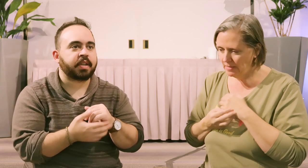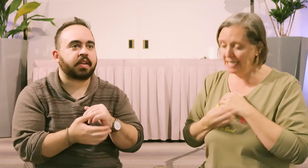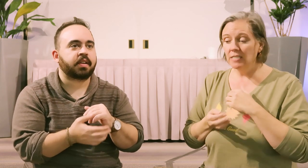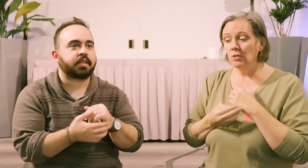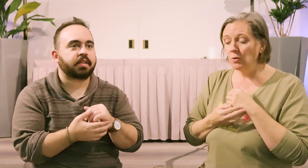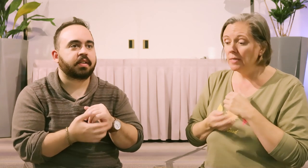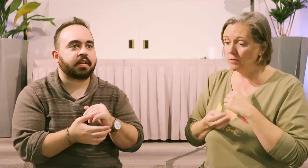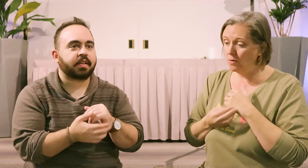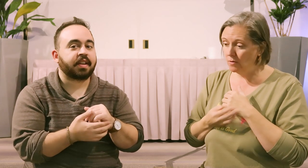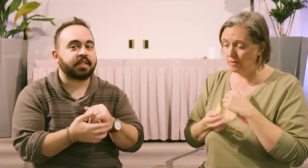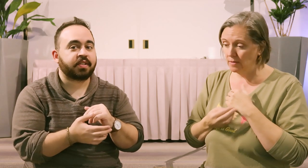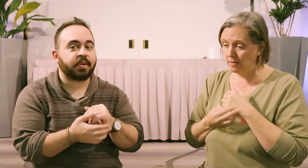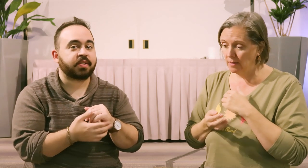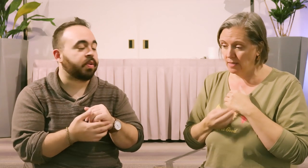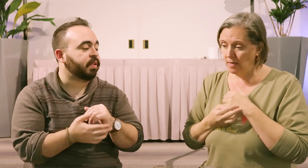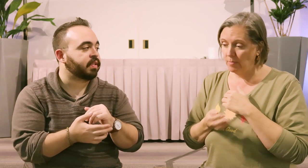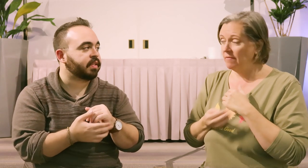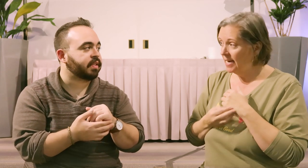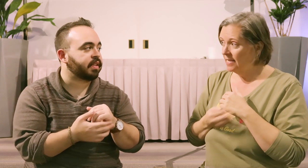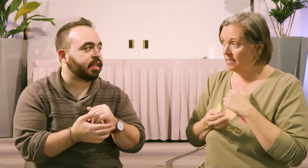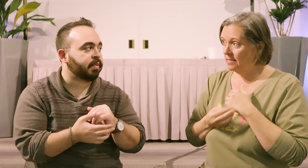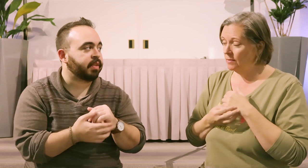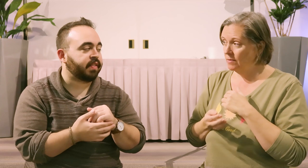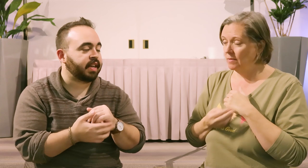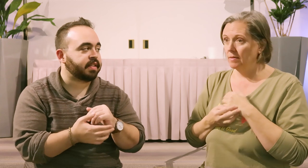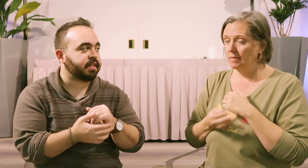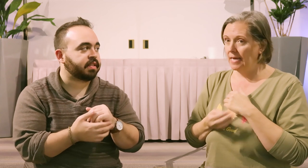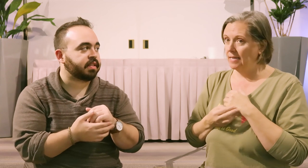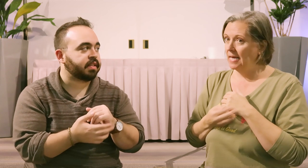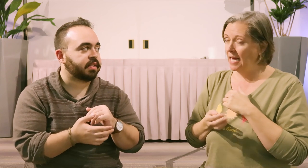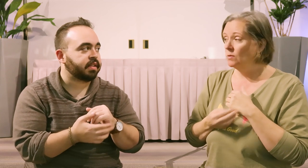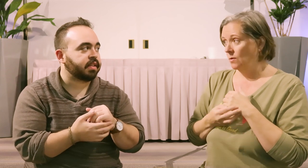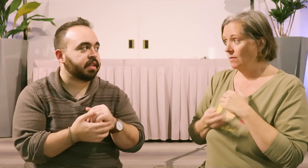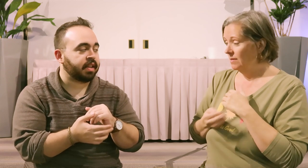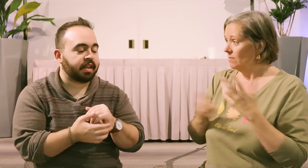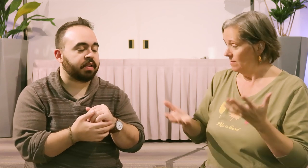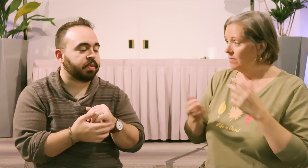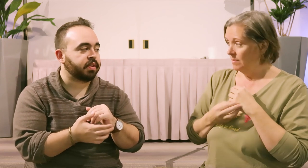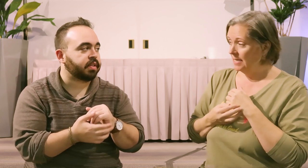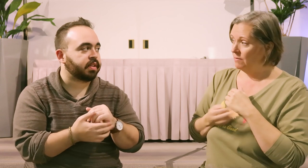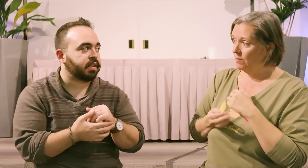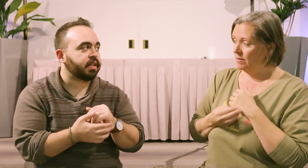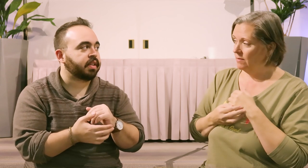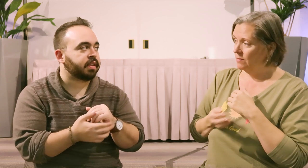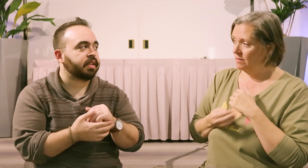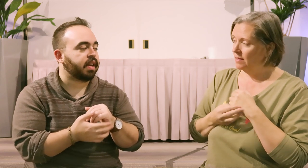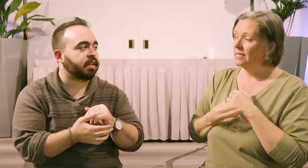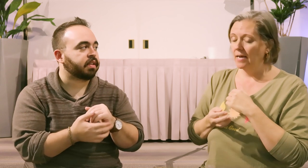my son. And he's two years old. And he's two years old. But finances. But finances. And that household. And that household. Is that the right word? Household? Yeah. Yeah.